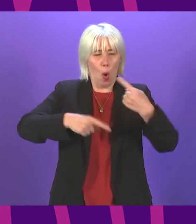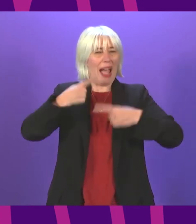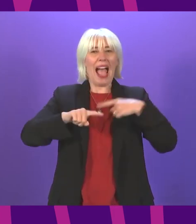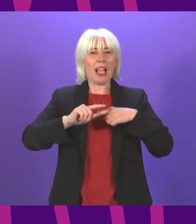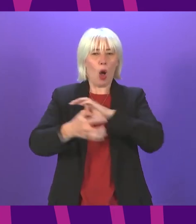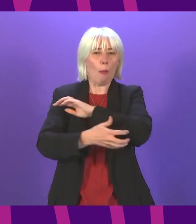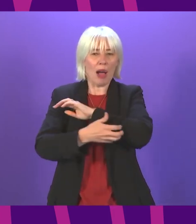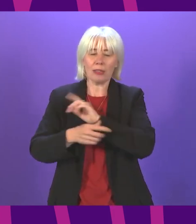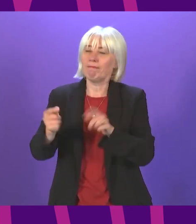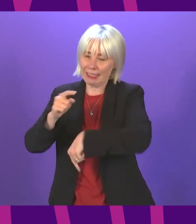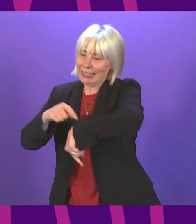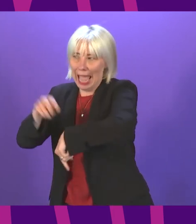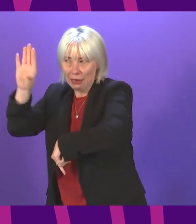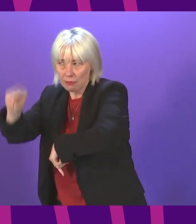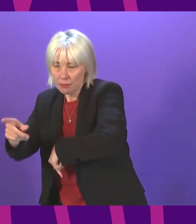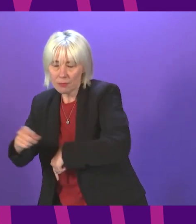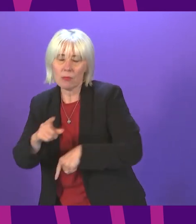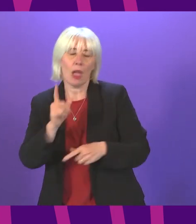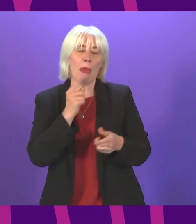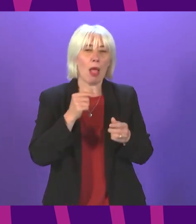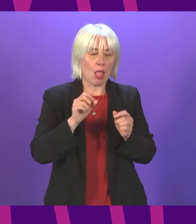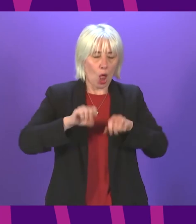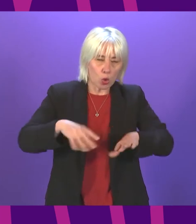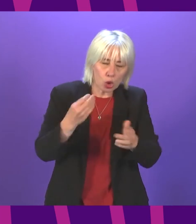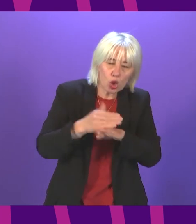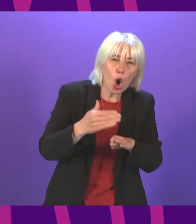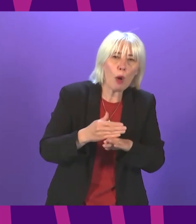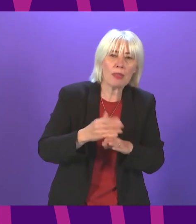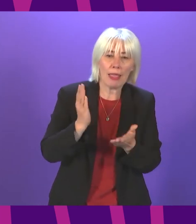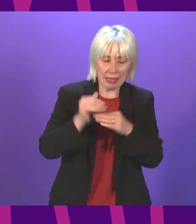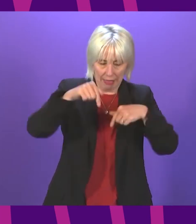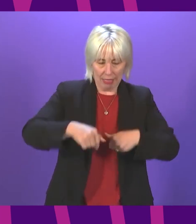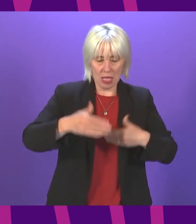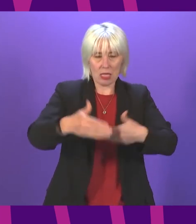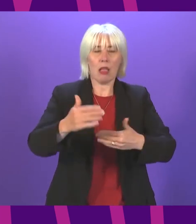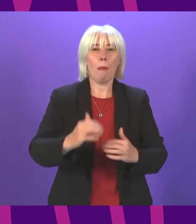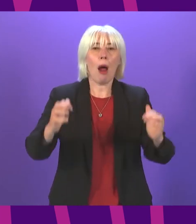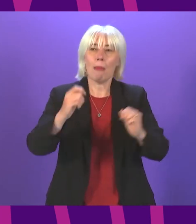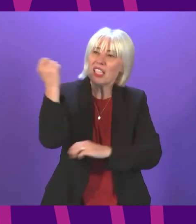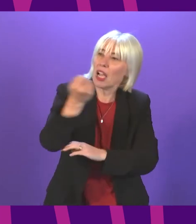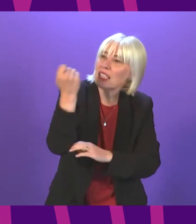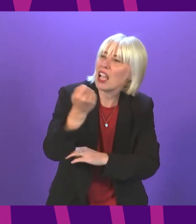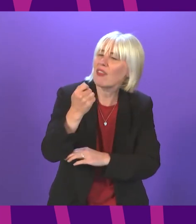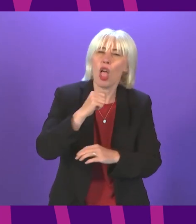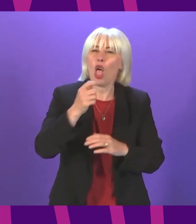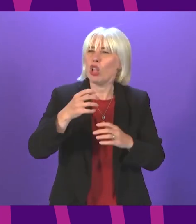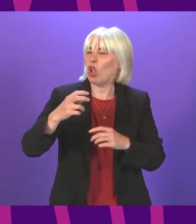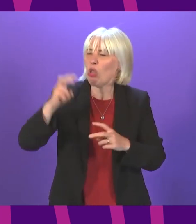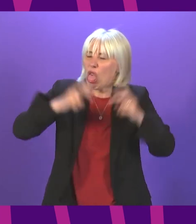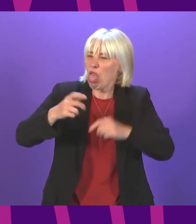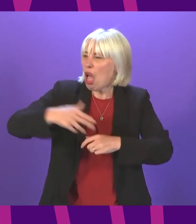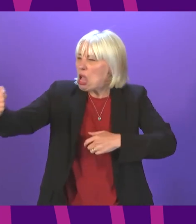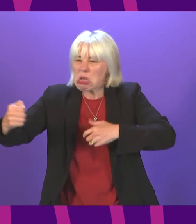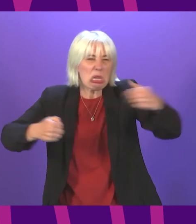on poverty on people losing their jobs let's make this parliament successful let's not pull our country apart let's work